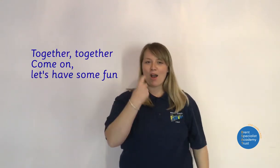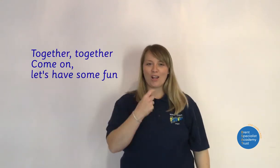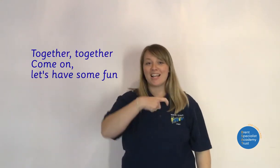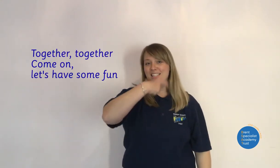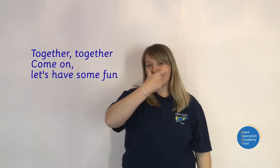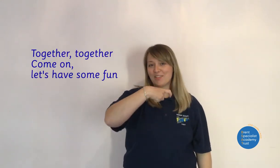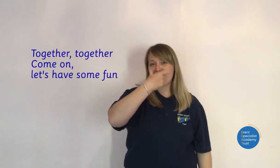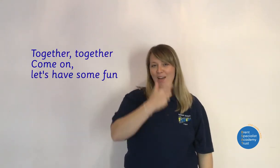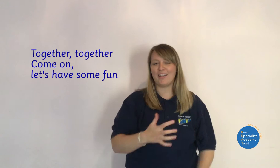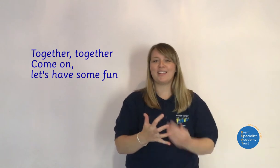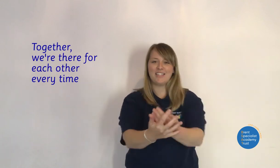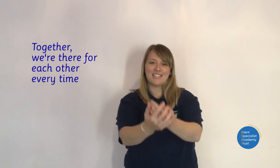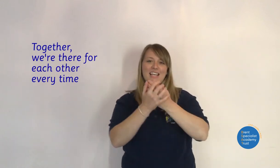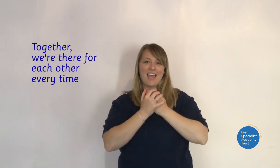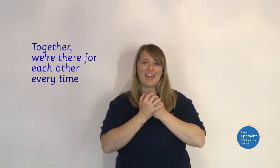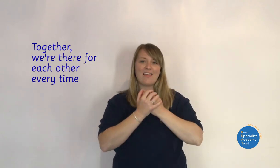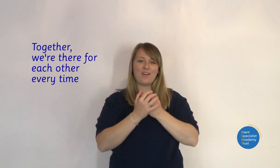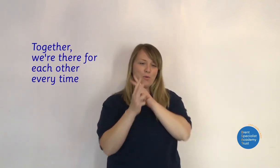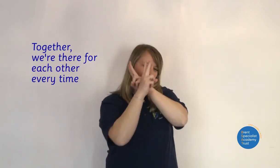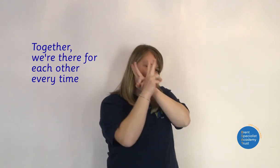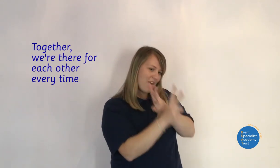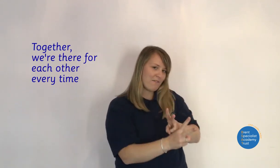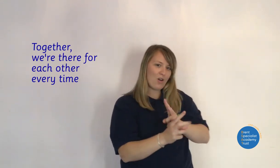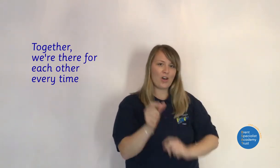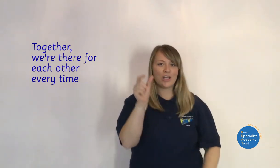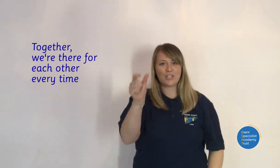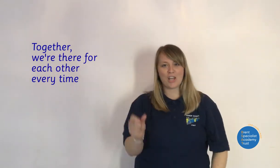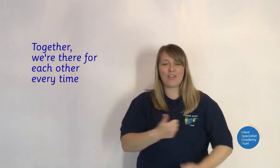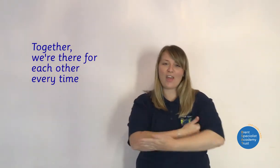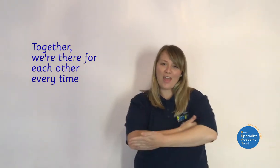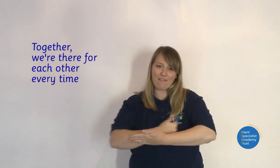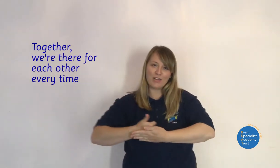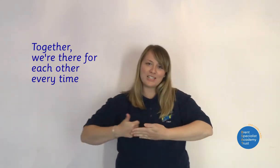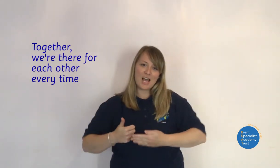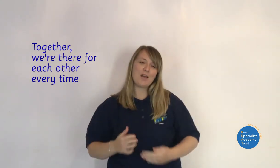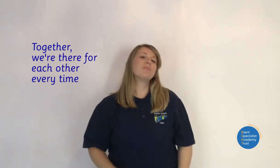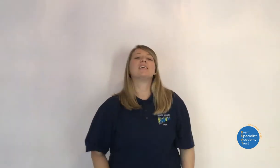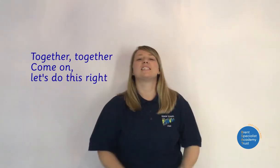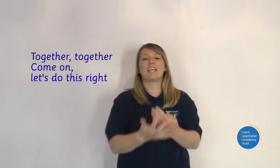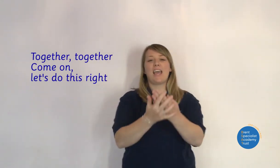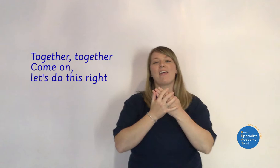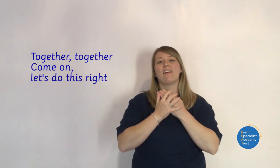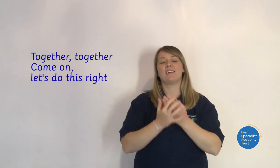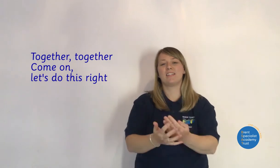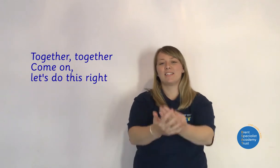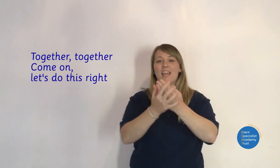on, let's have some fun Together, we're there for each other every time Together, together,